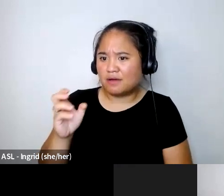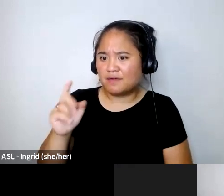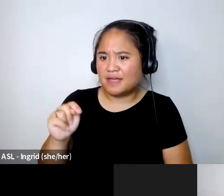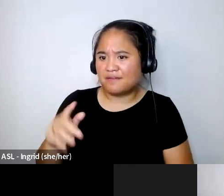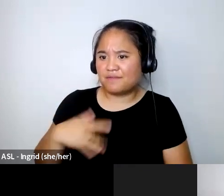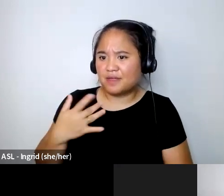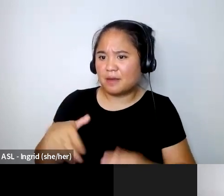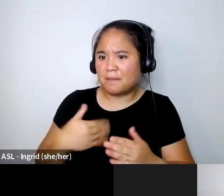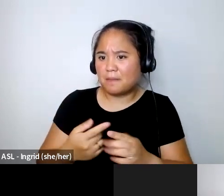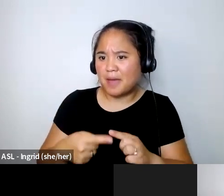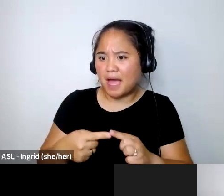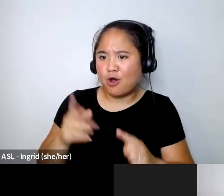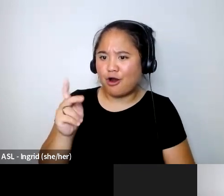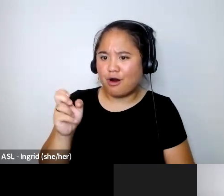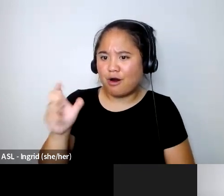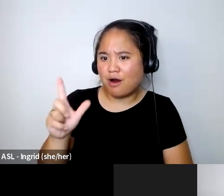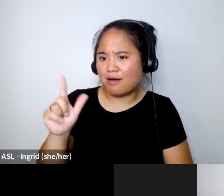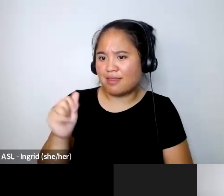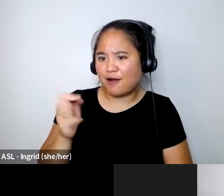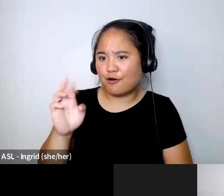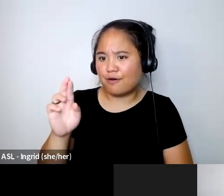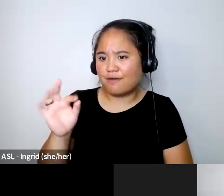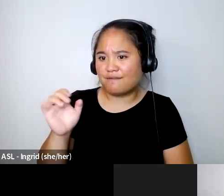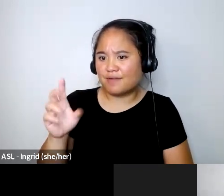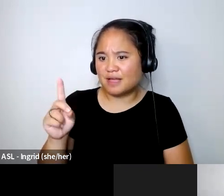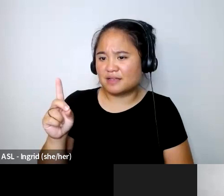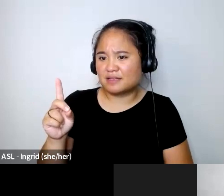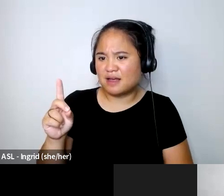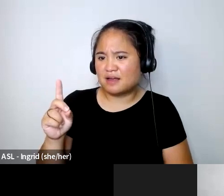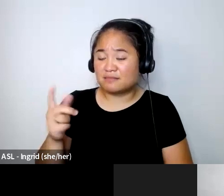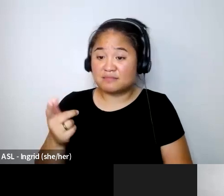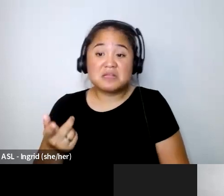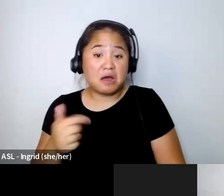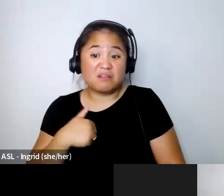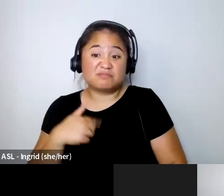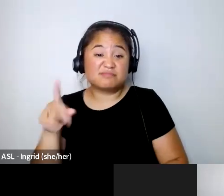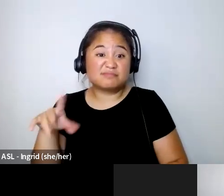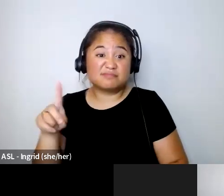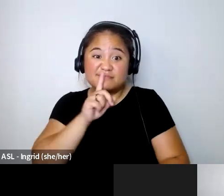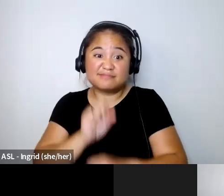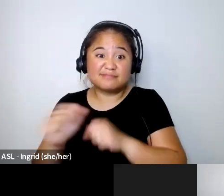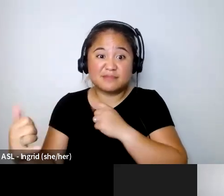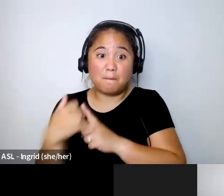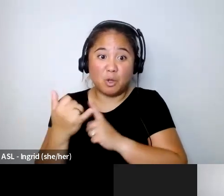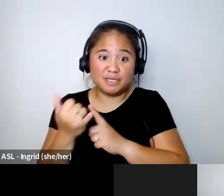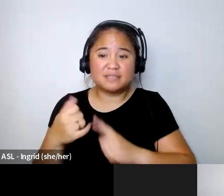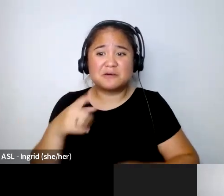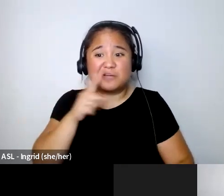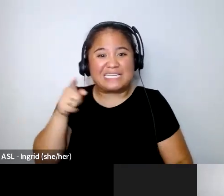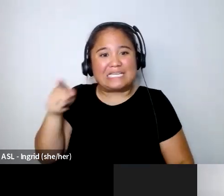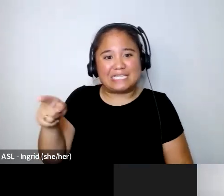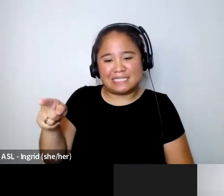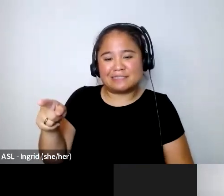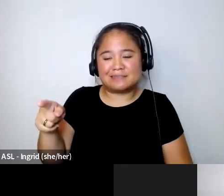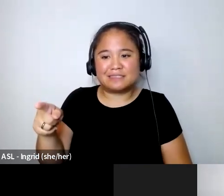i did get fat bullied um yeah i i mean my feelings on carl lagerfeld is that he took